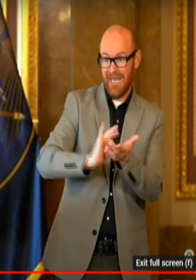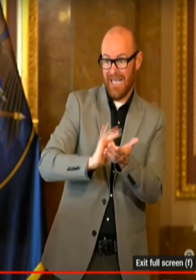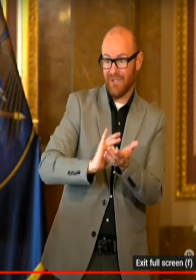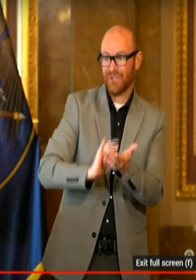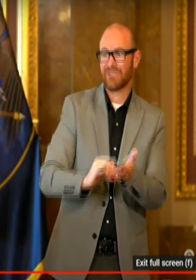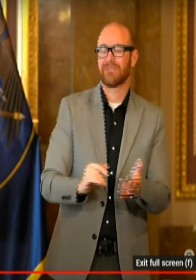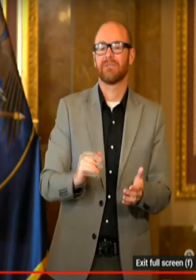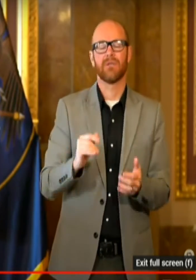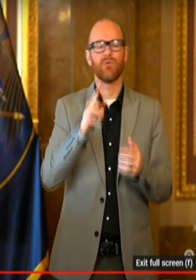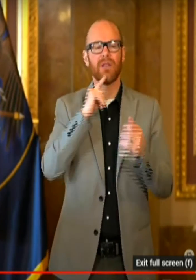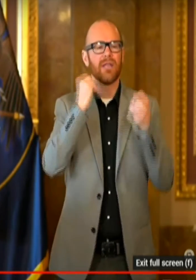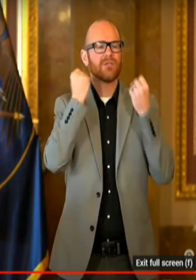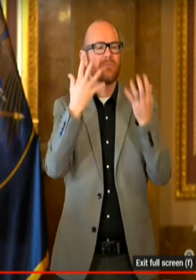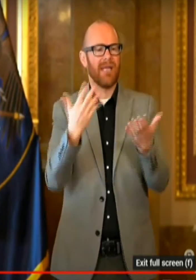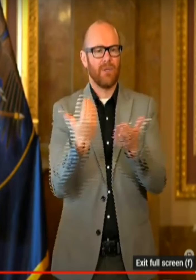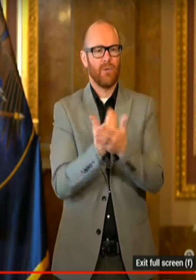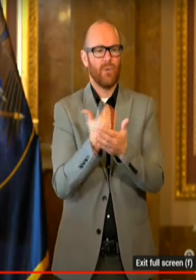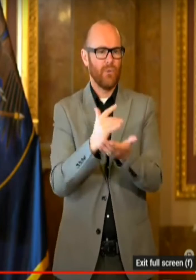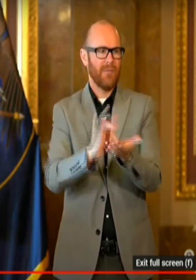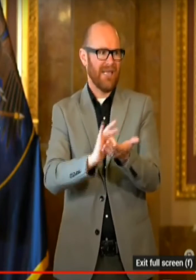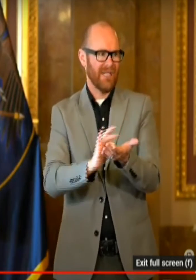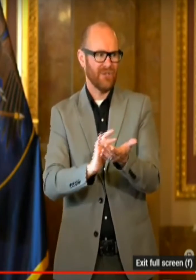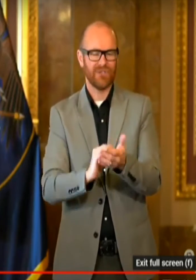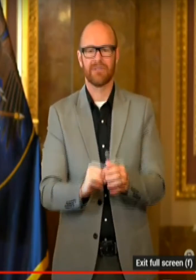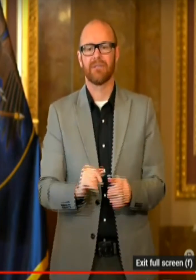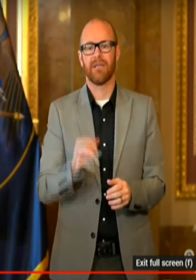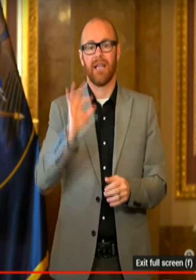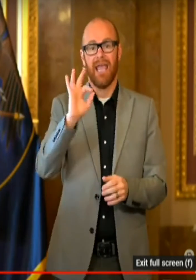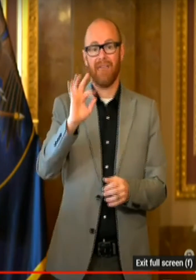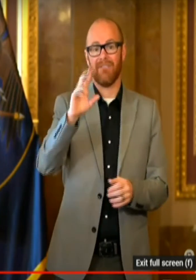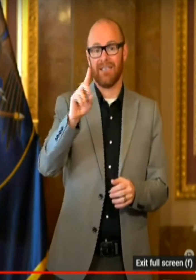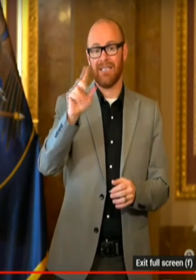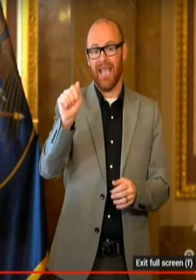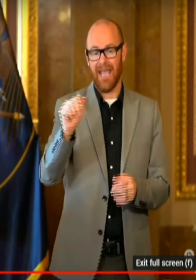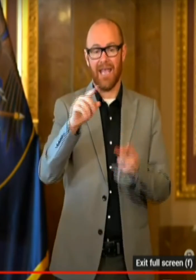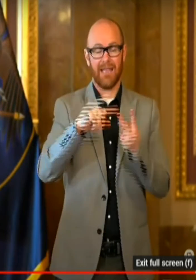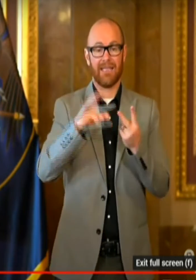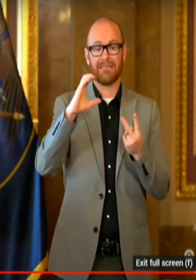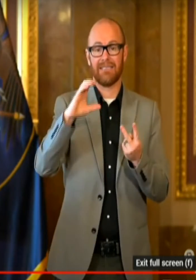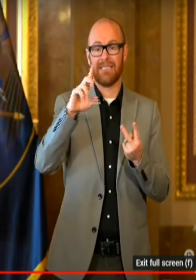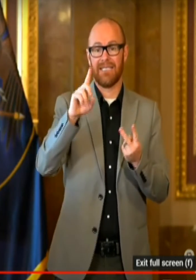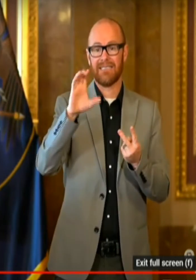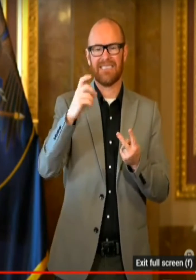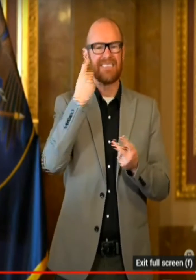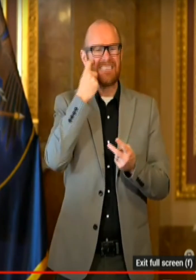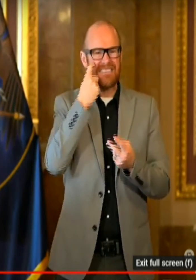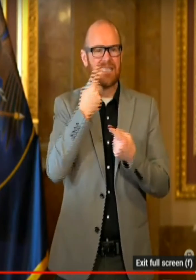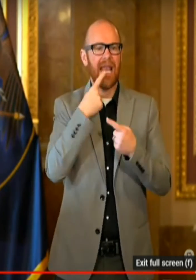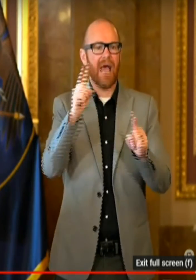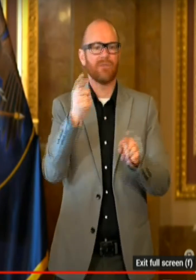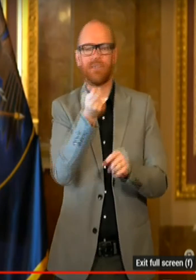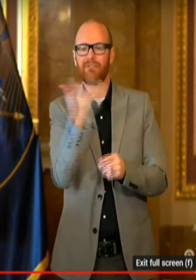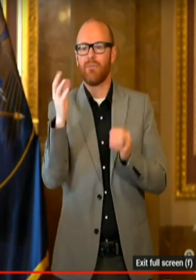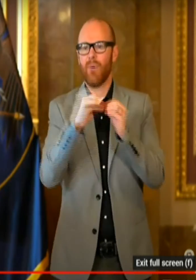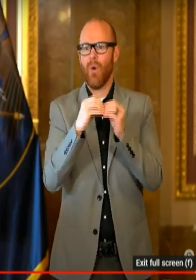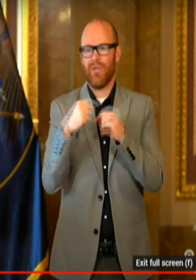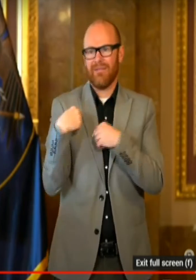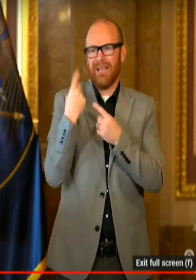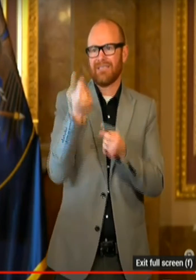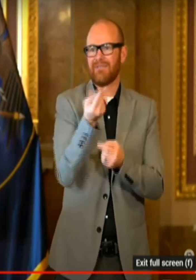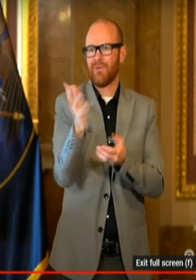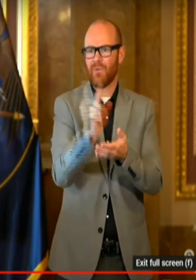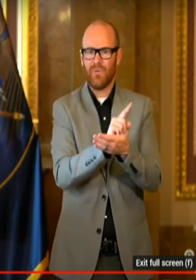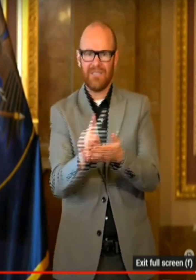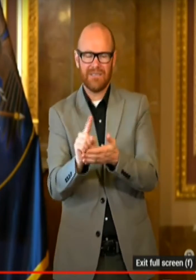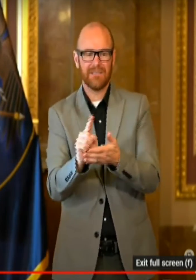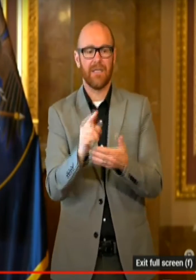There are so many new medications. In fact, the FDA and the CDC announced a couple more just over the past two weeks. These new medications